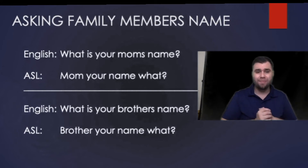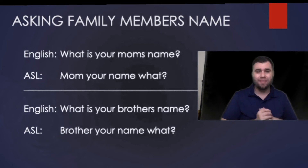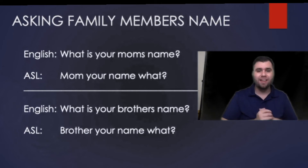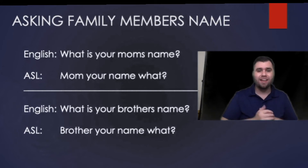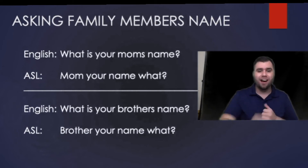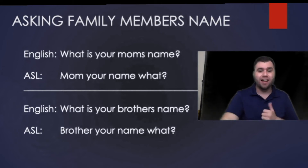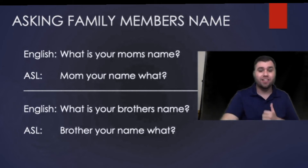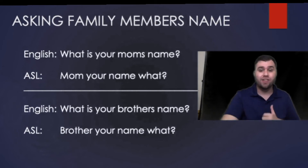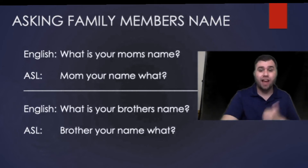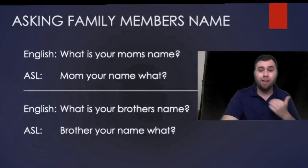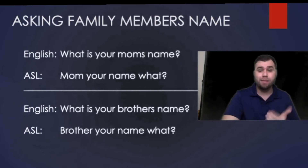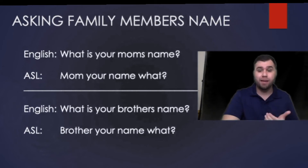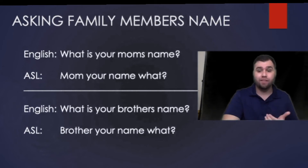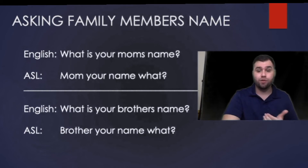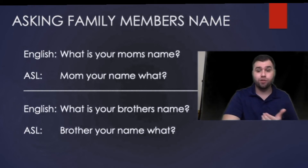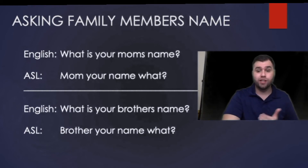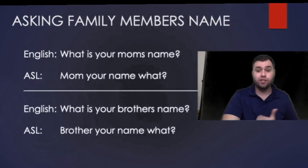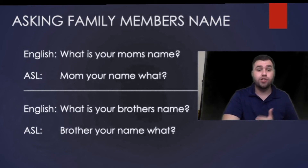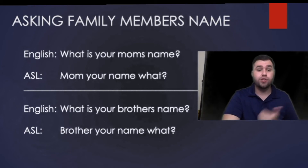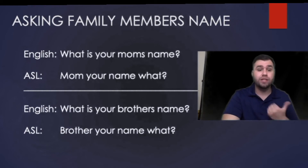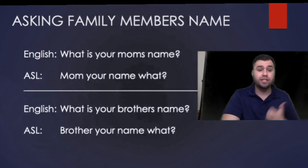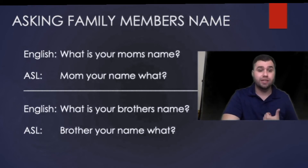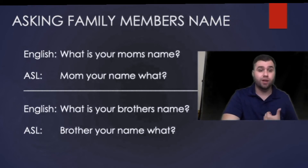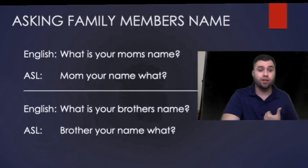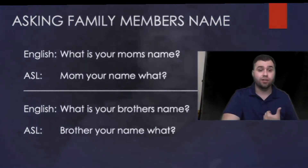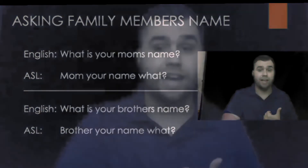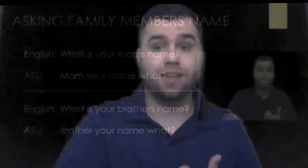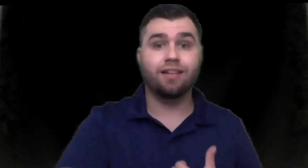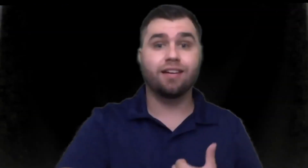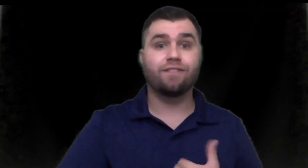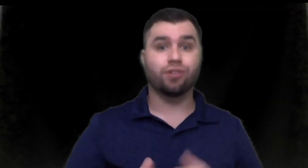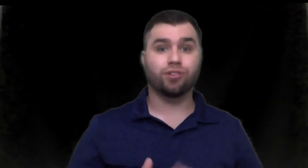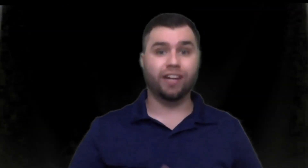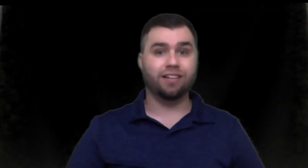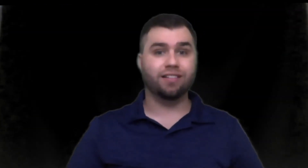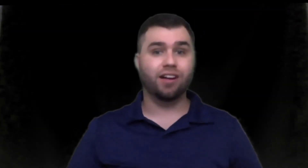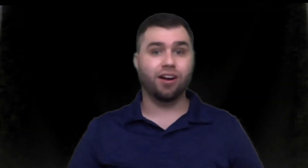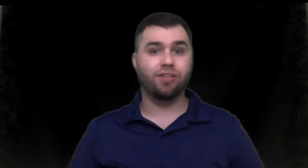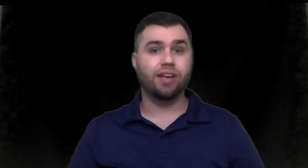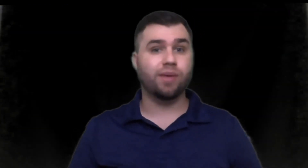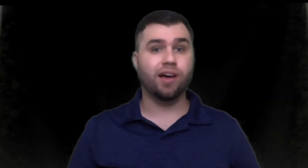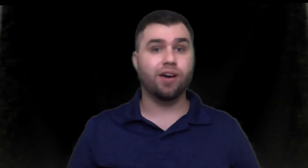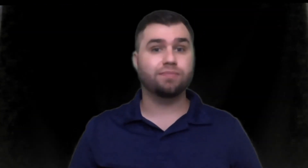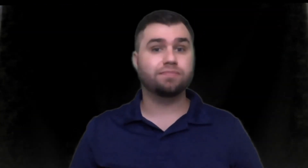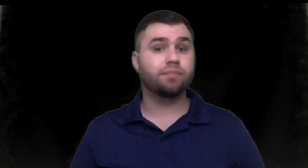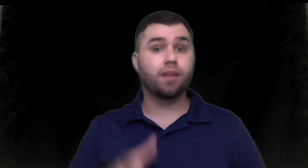all right so now I'm going to make it full screen so you can see what it looks like full screen so